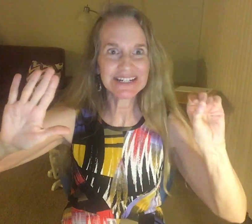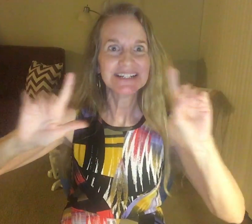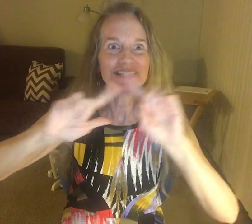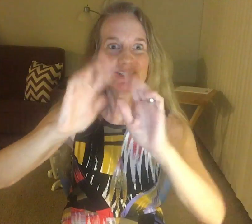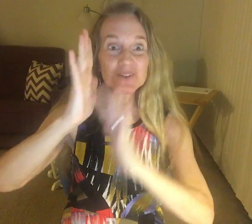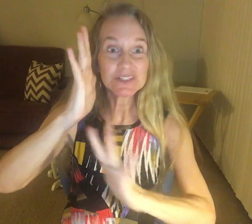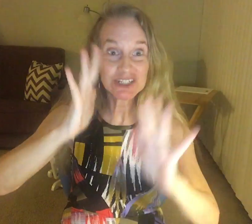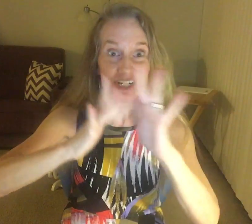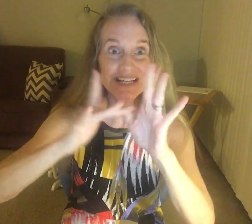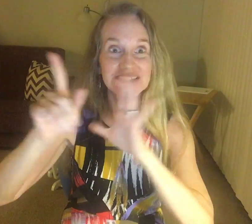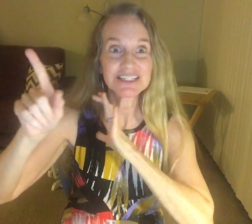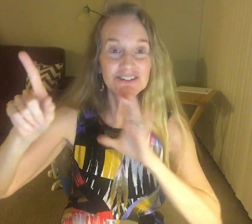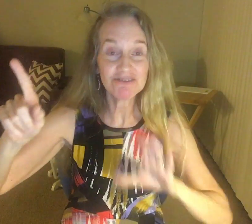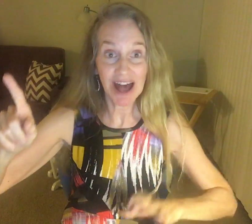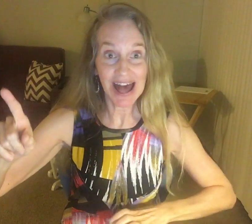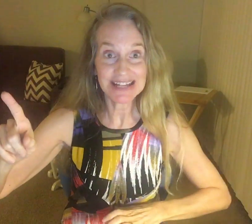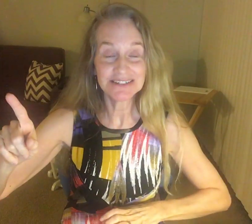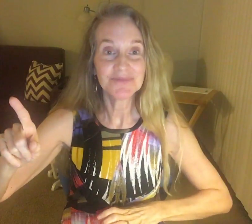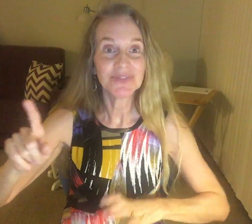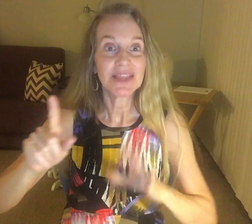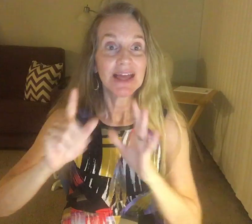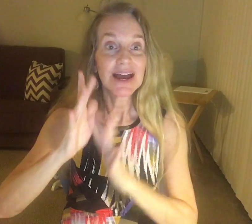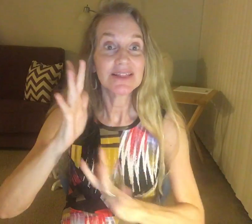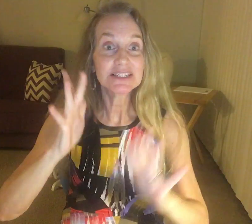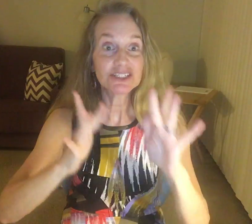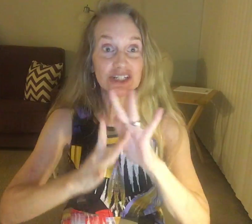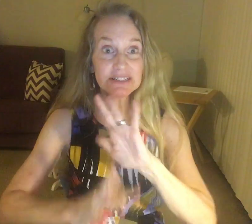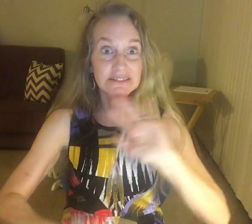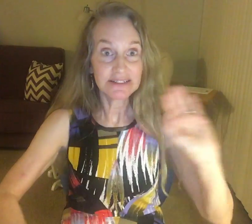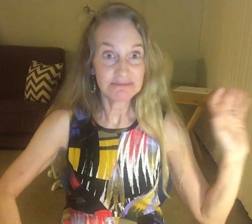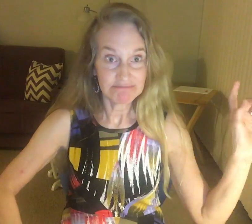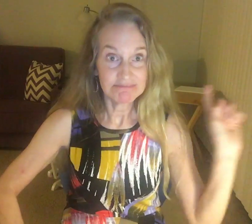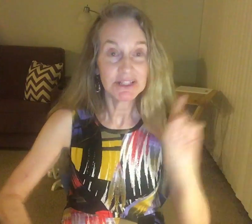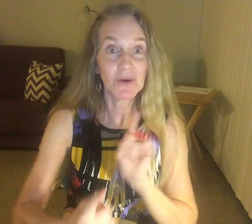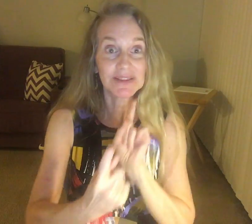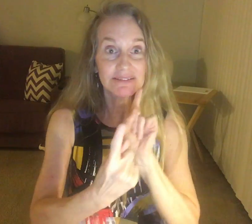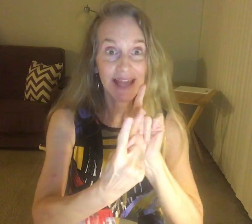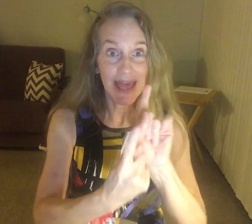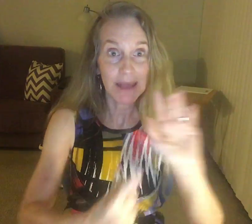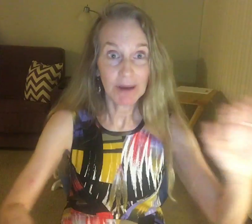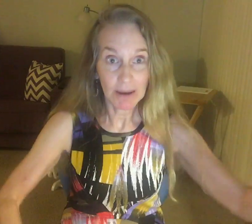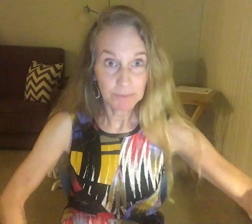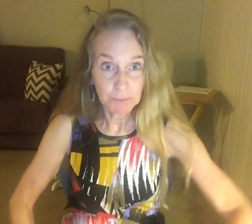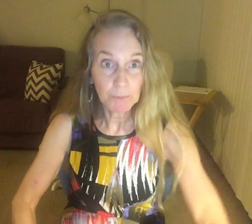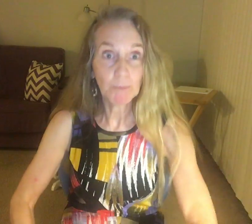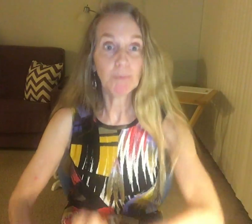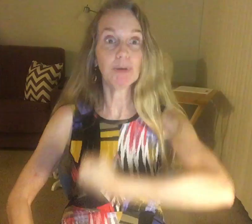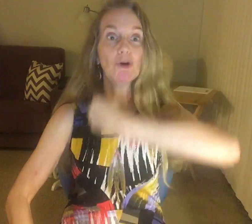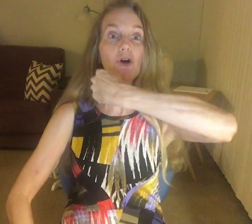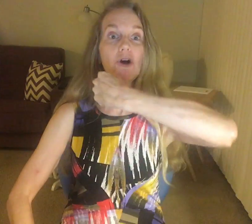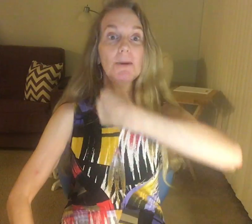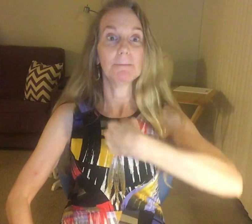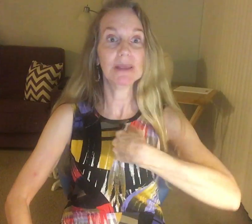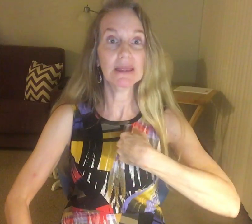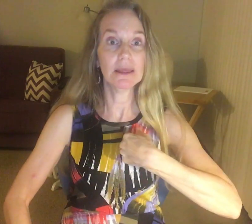to achieve the climb. And, I achieved, you know, came and tore me